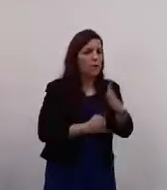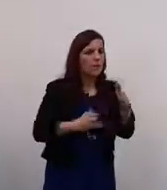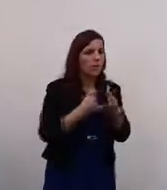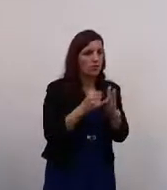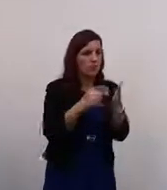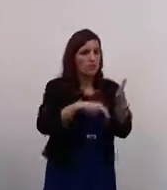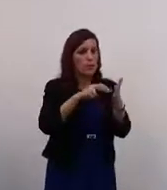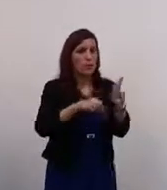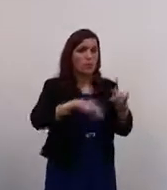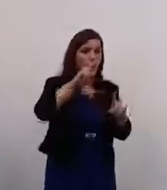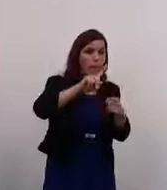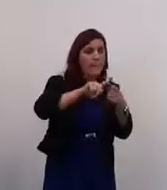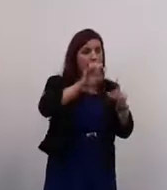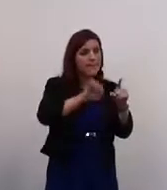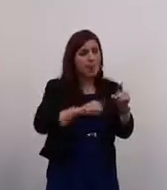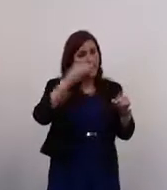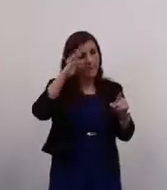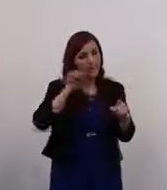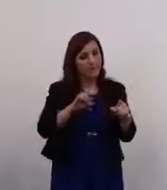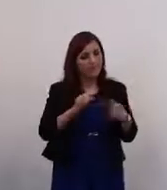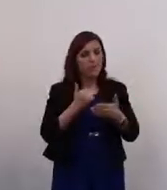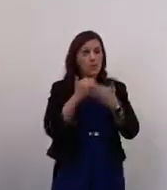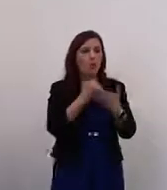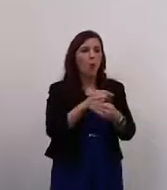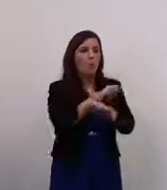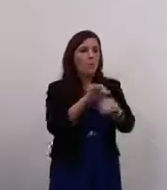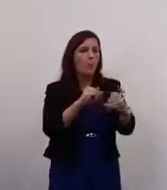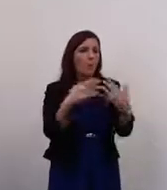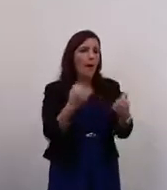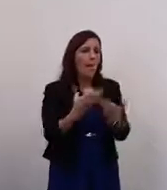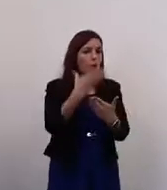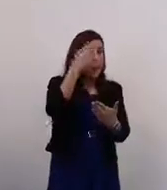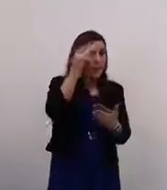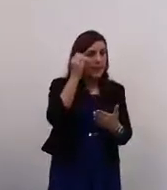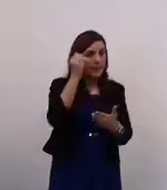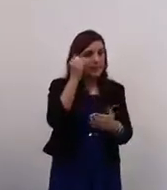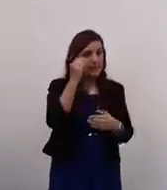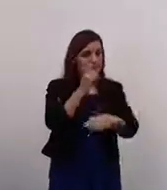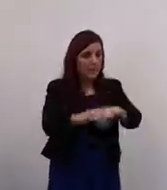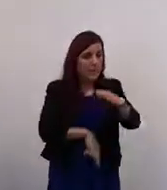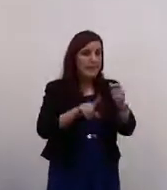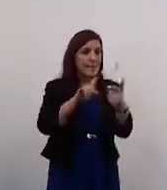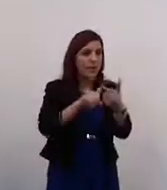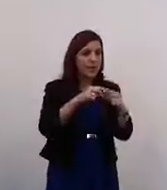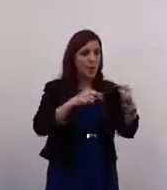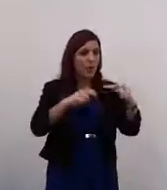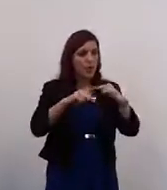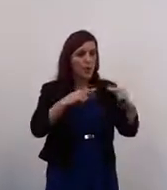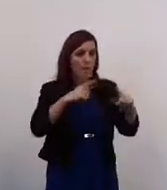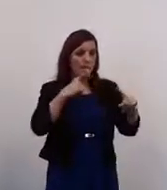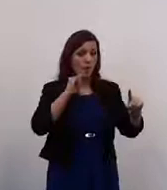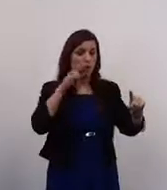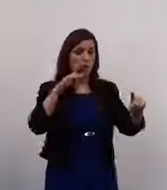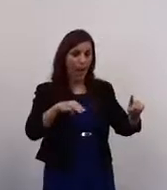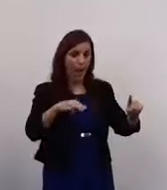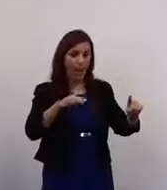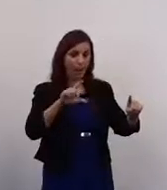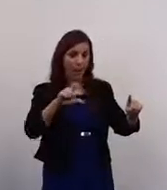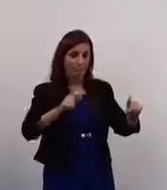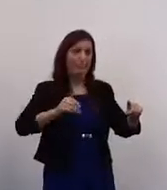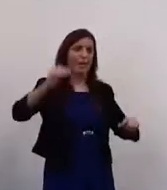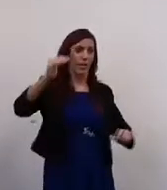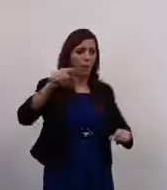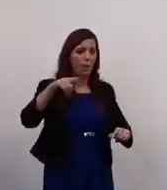as well. They support people with learned difficulties and autism, but John Card is nearly bigger than us now. We have